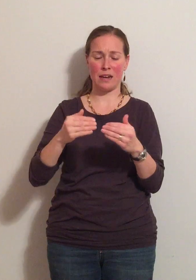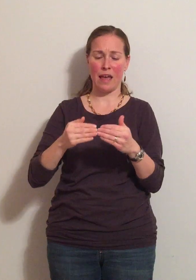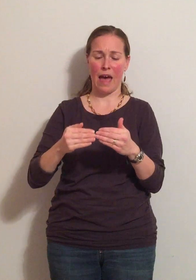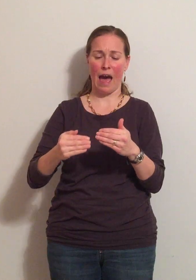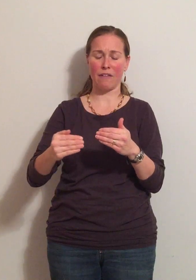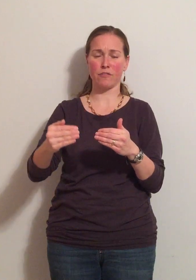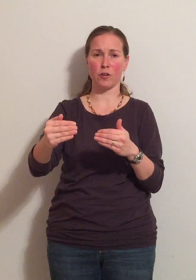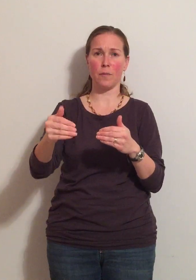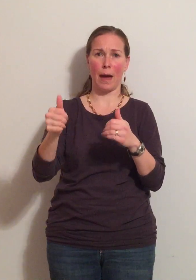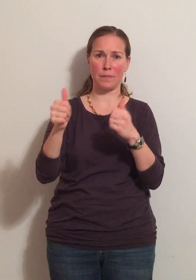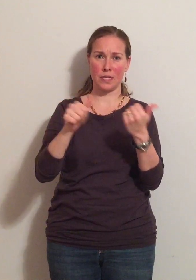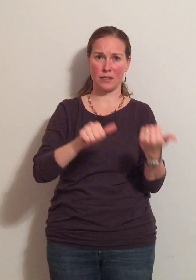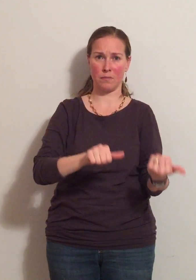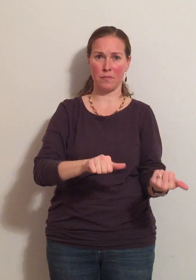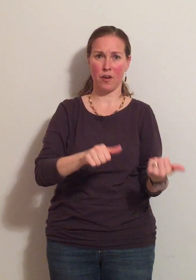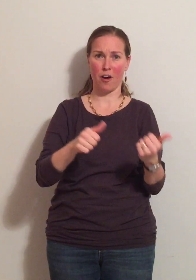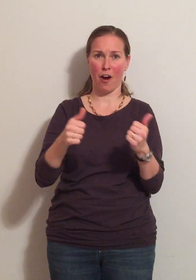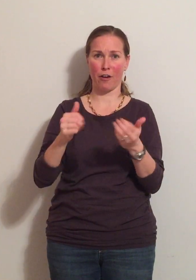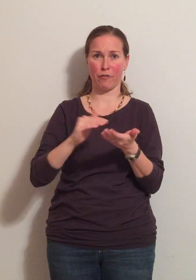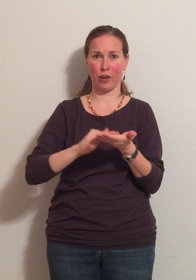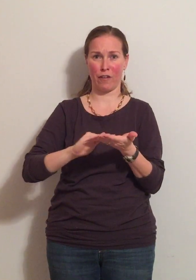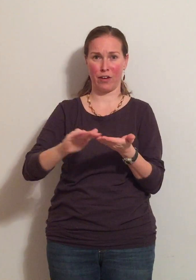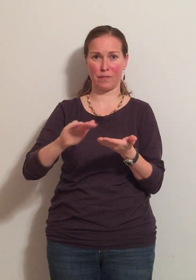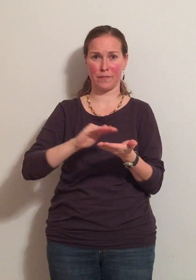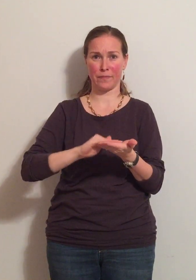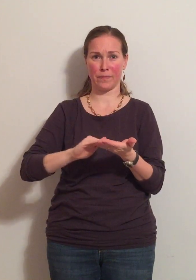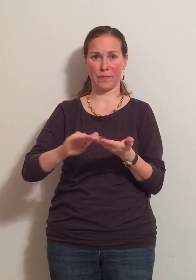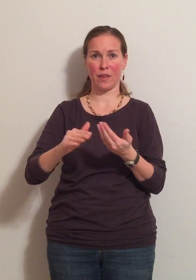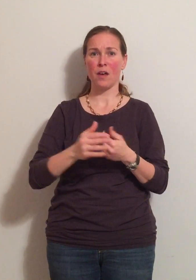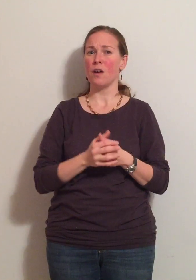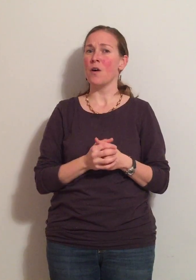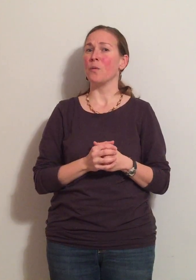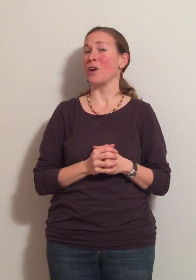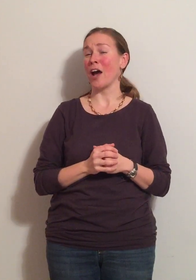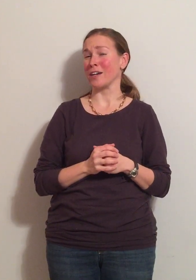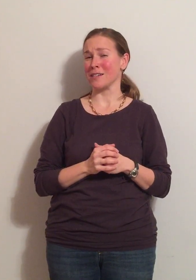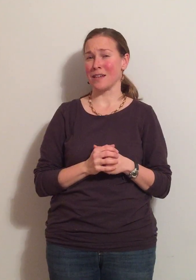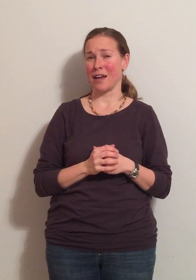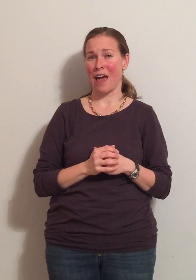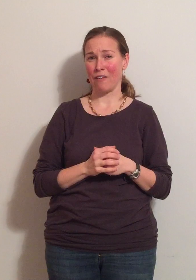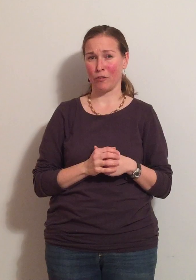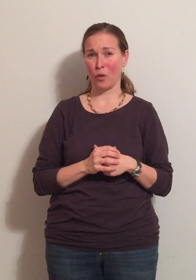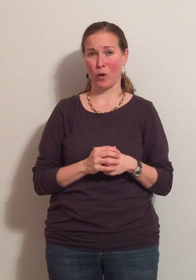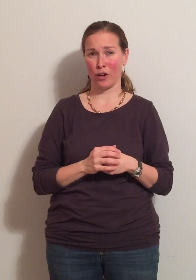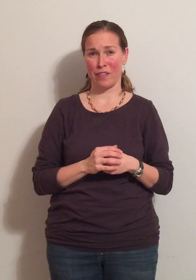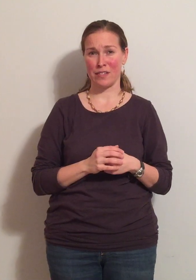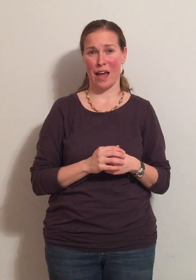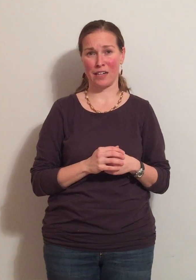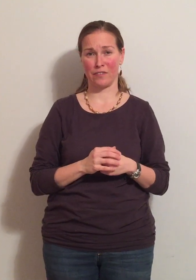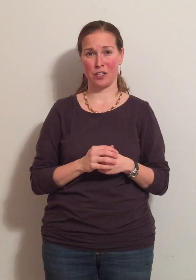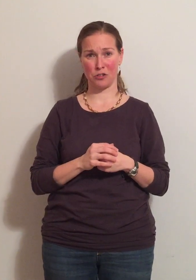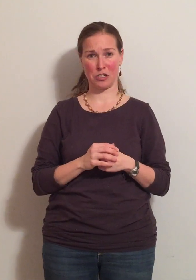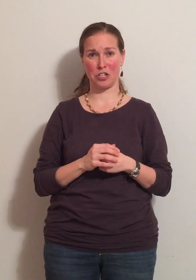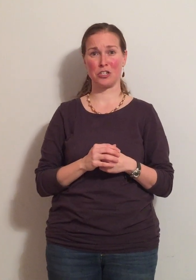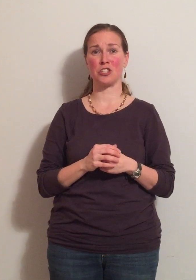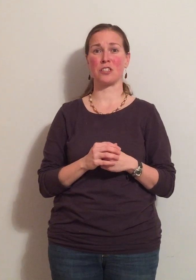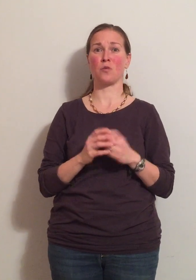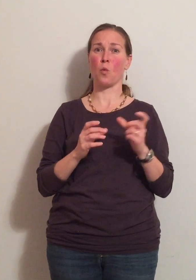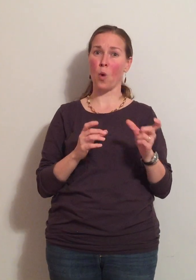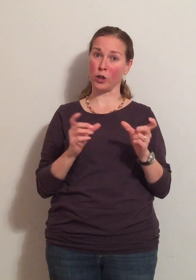after baptism are forgiven. We're not going to sign every word in this act of contrition, just one